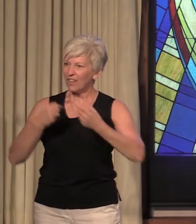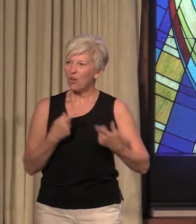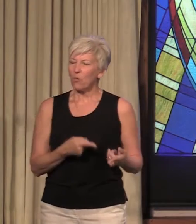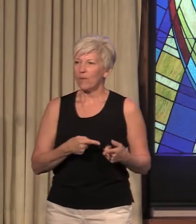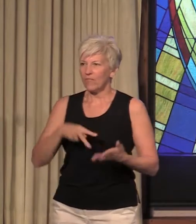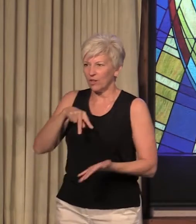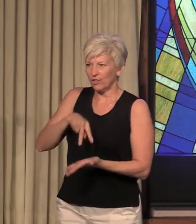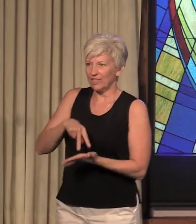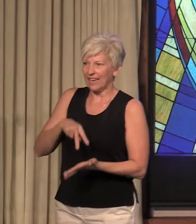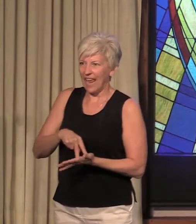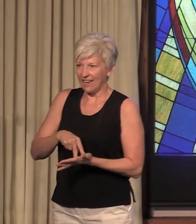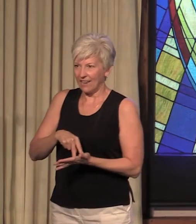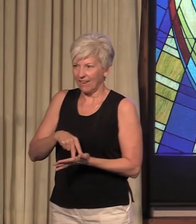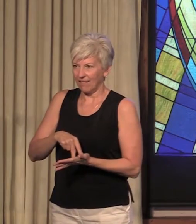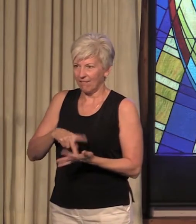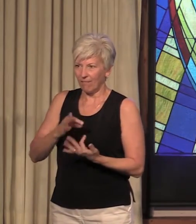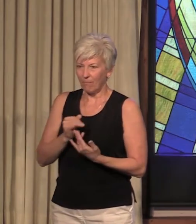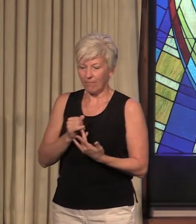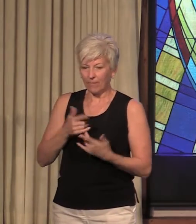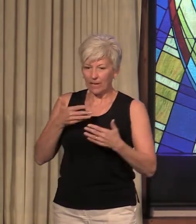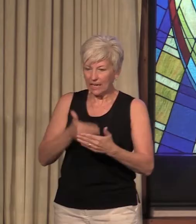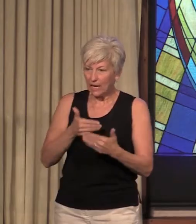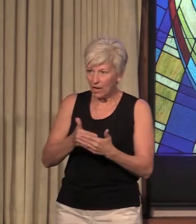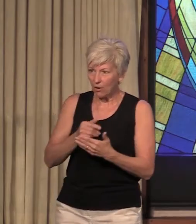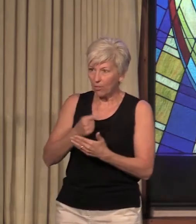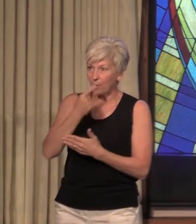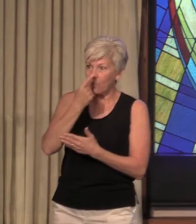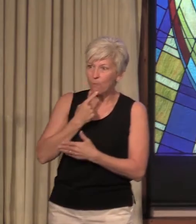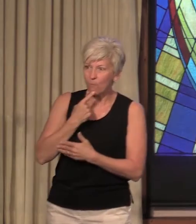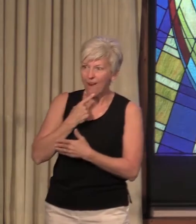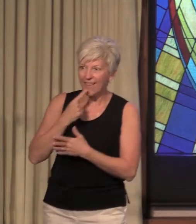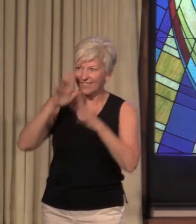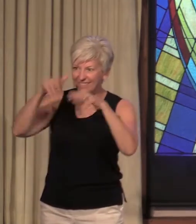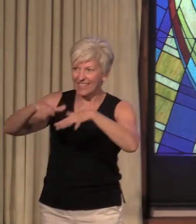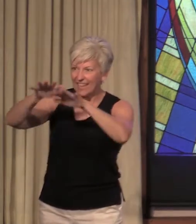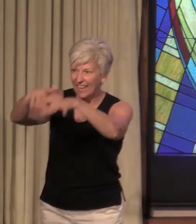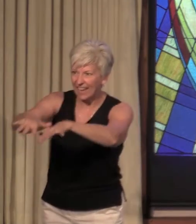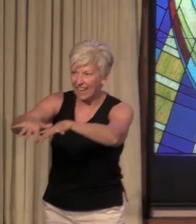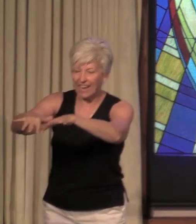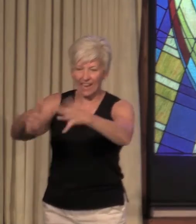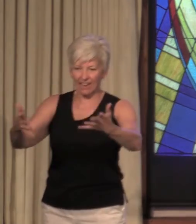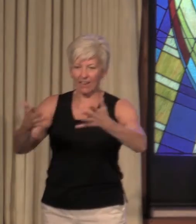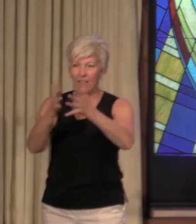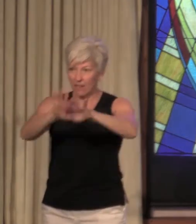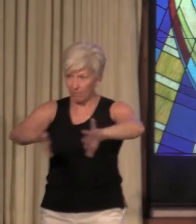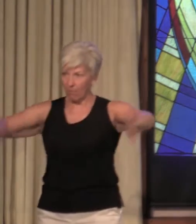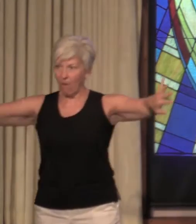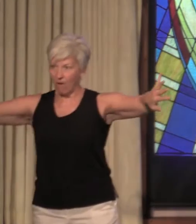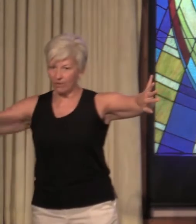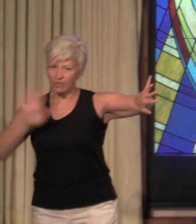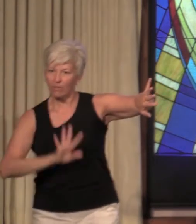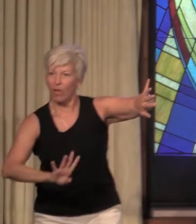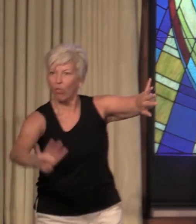Sea. The Egyptians have just been drowned. They're all having a big party. Yay, the Egyptians are done and then they turn